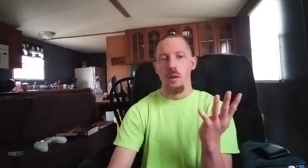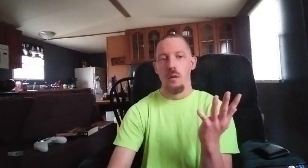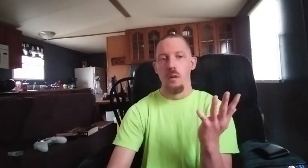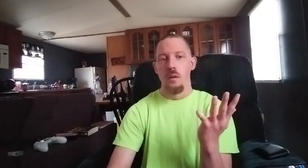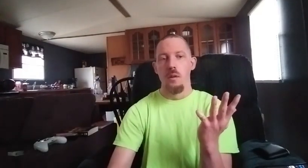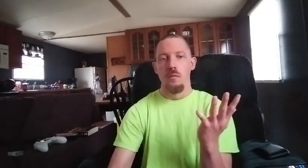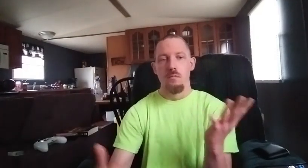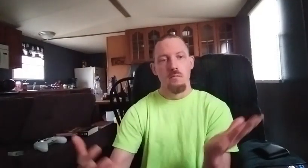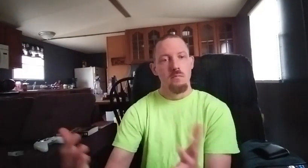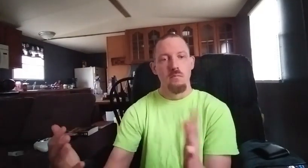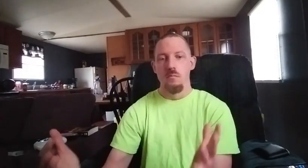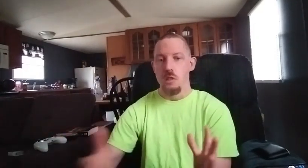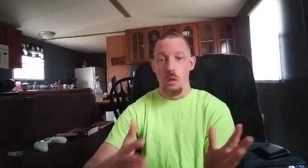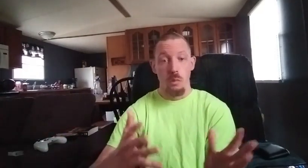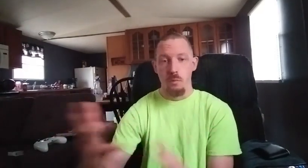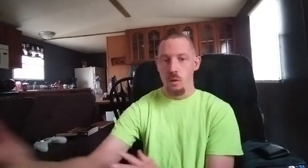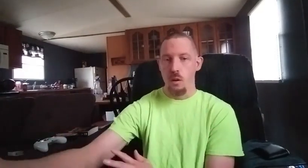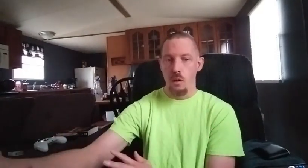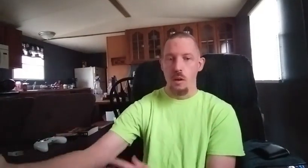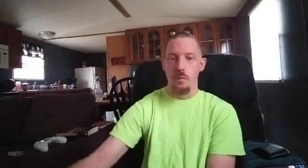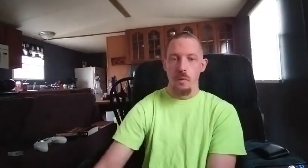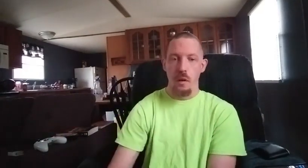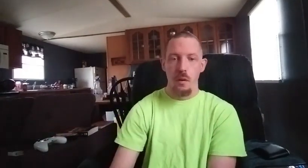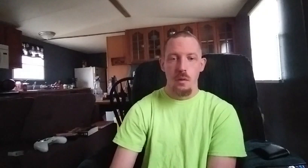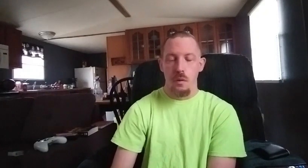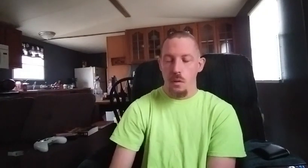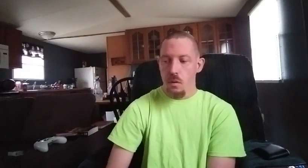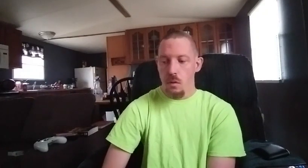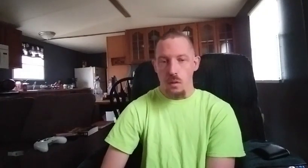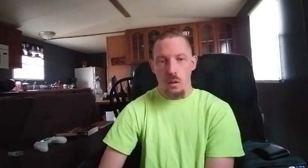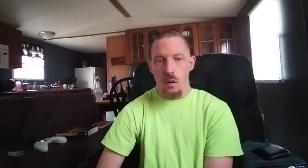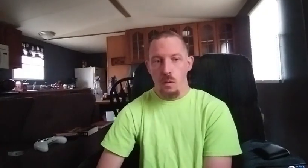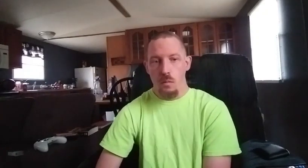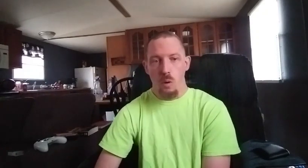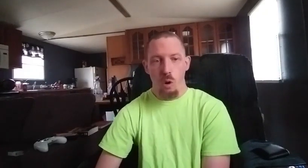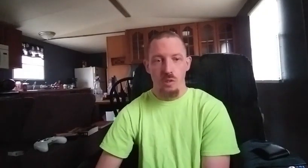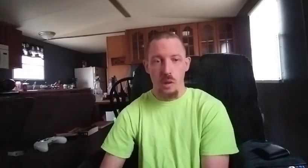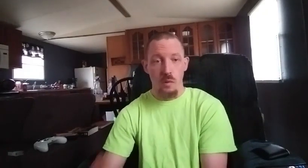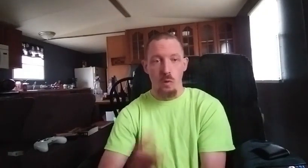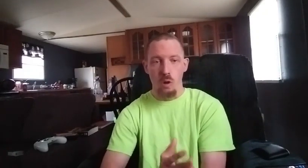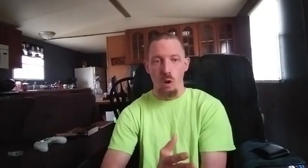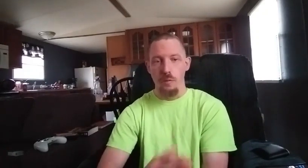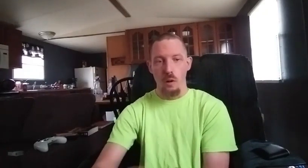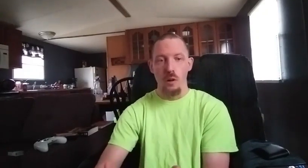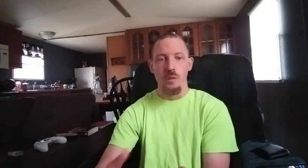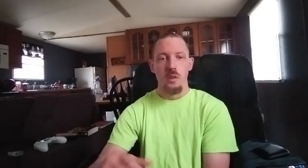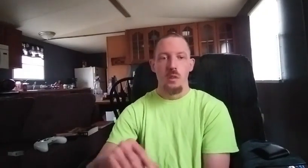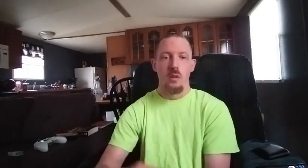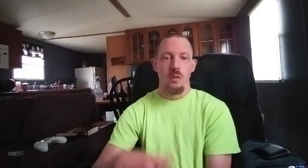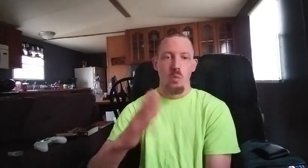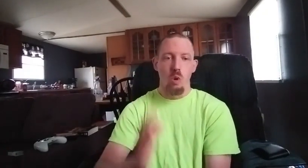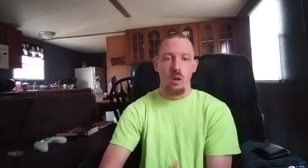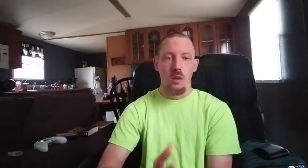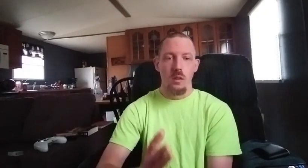save it for a car after that you know or save up for a car first then work on